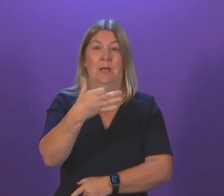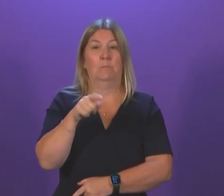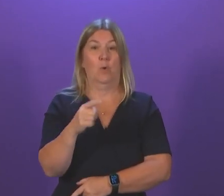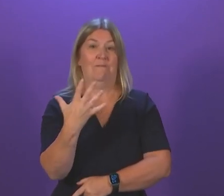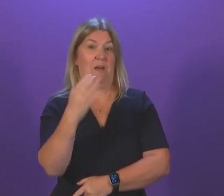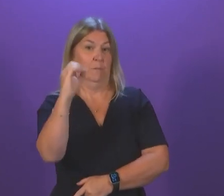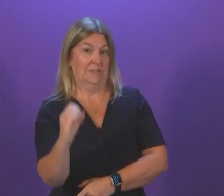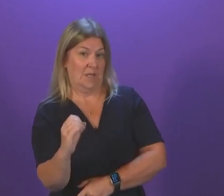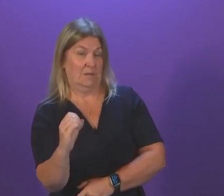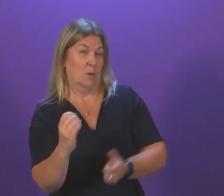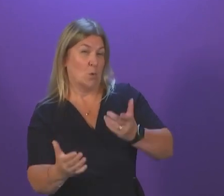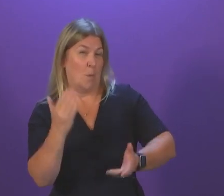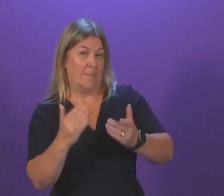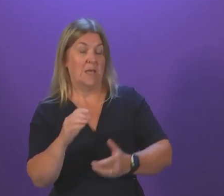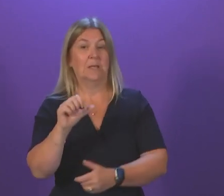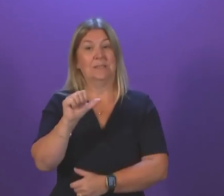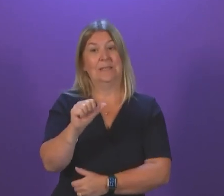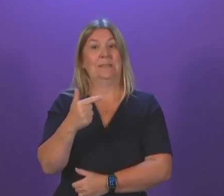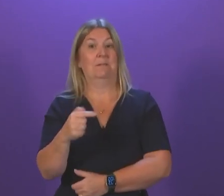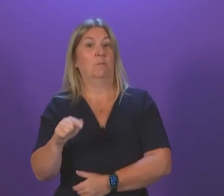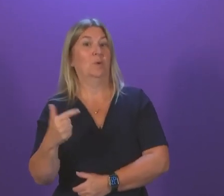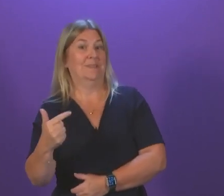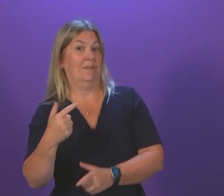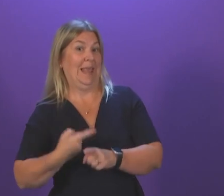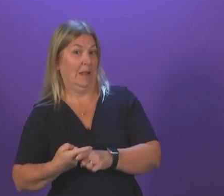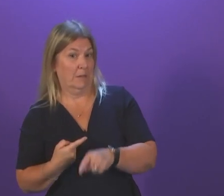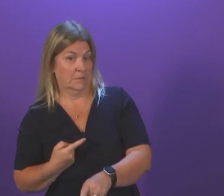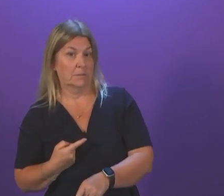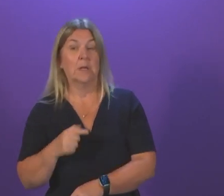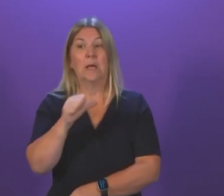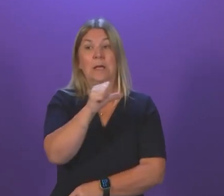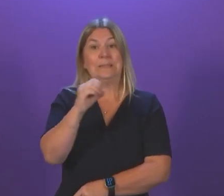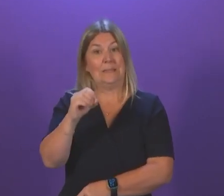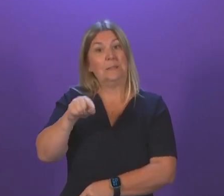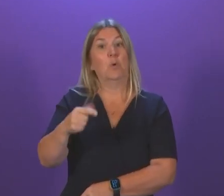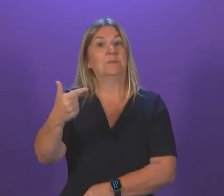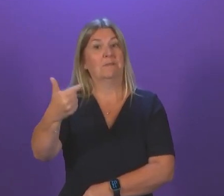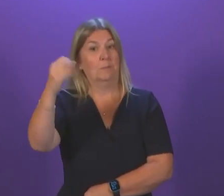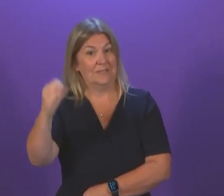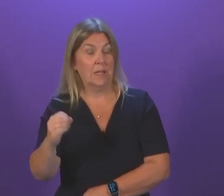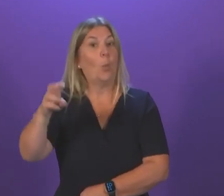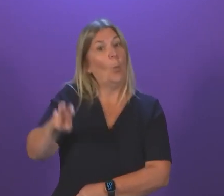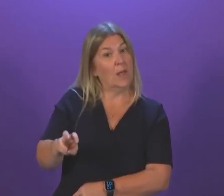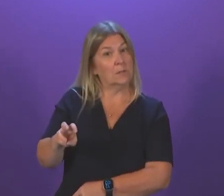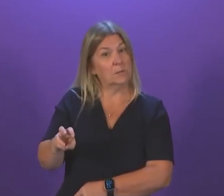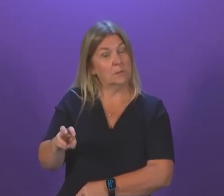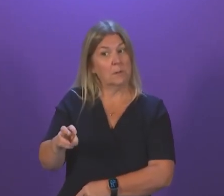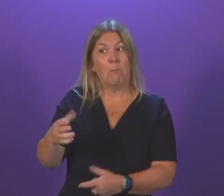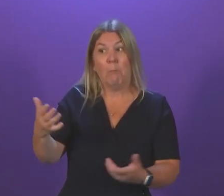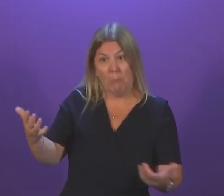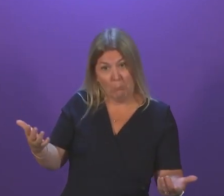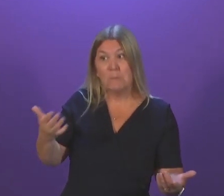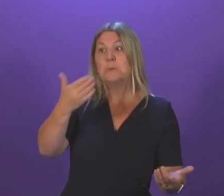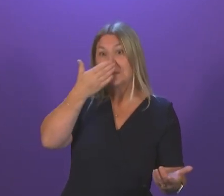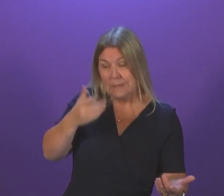That compares with 67.7 per cent in England and 60.7 per cent in Wales. So we clearly see